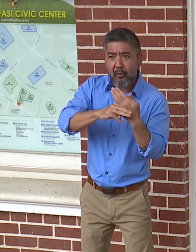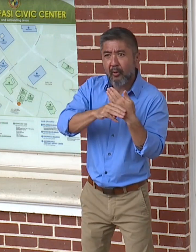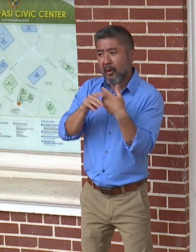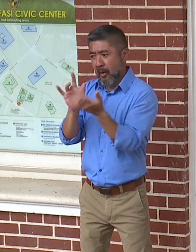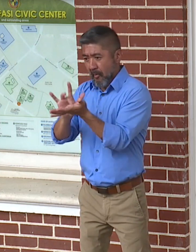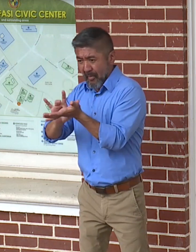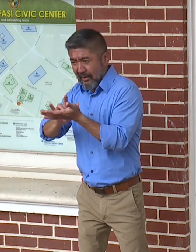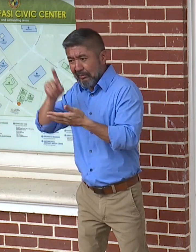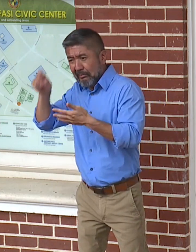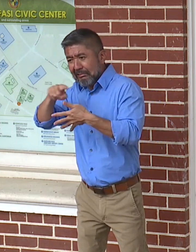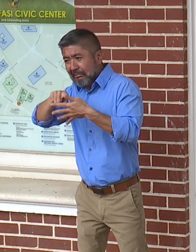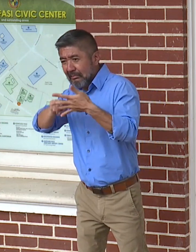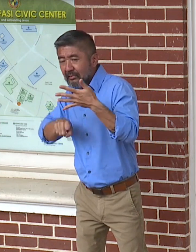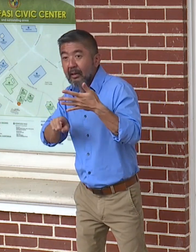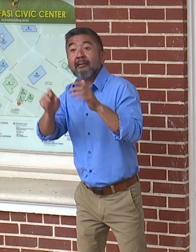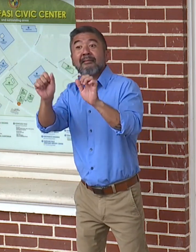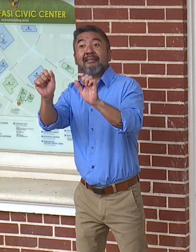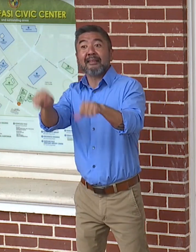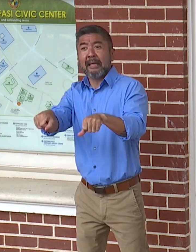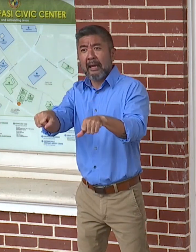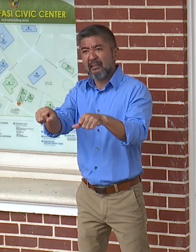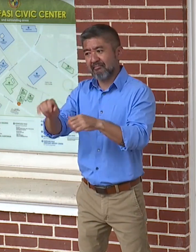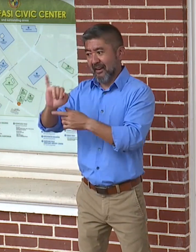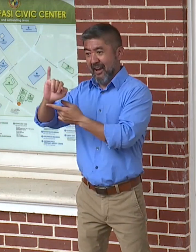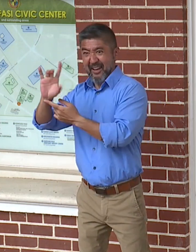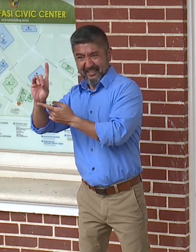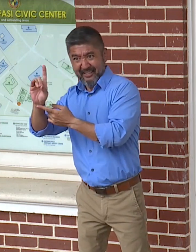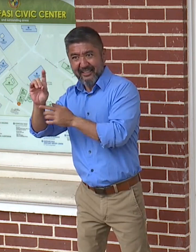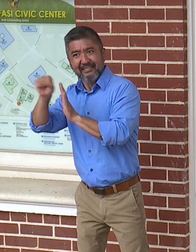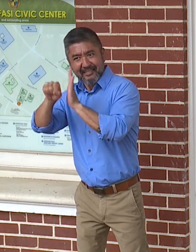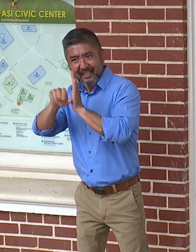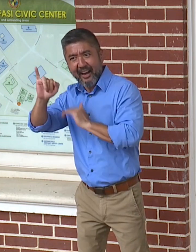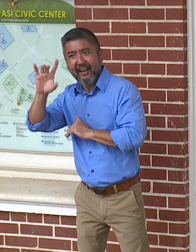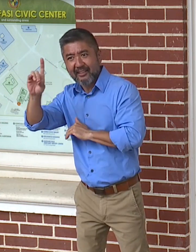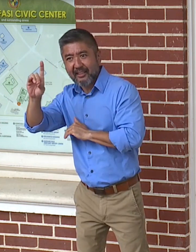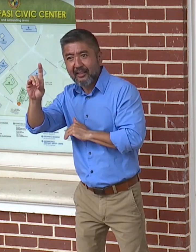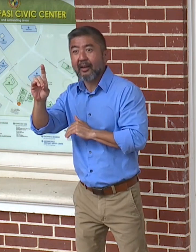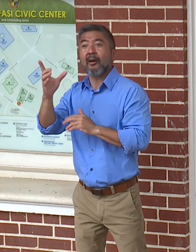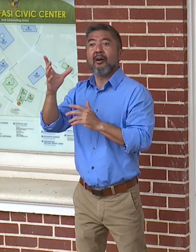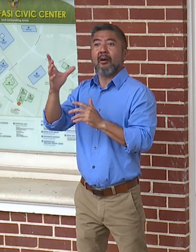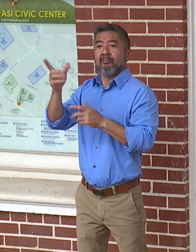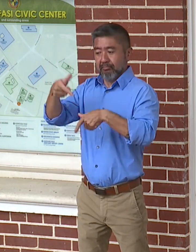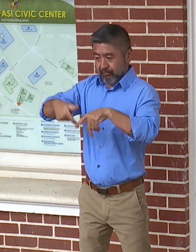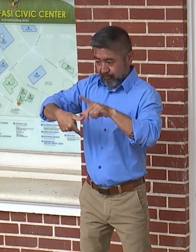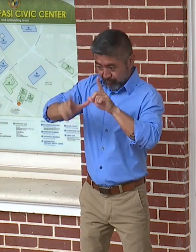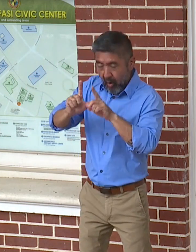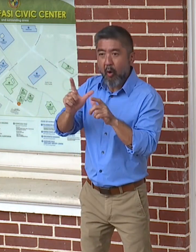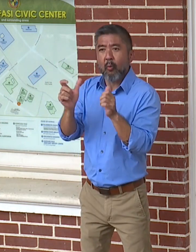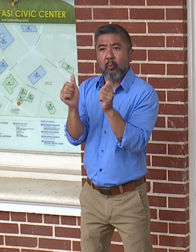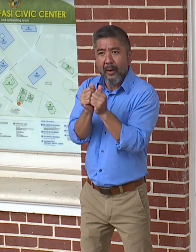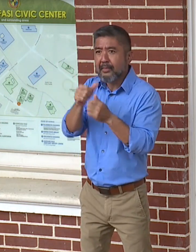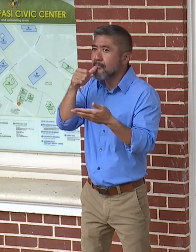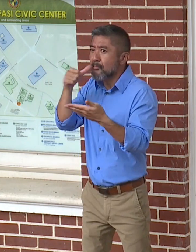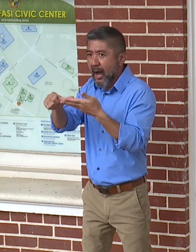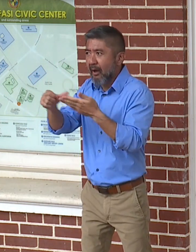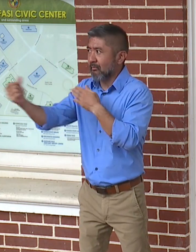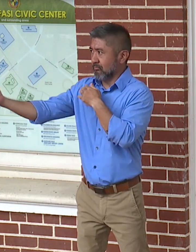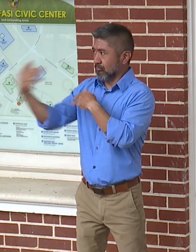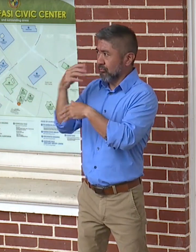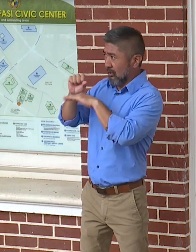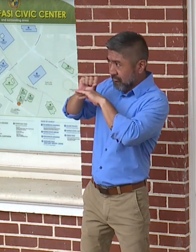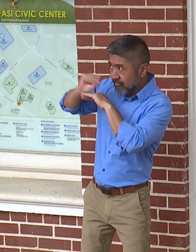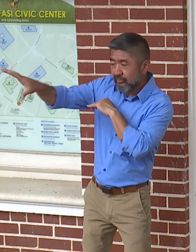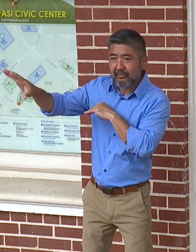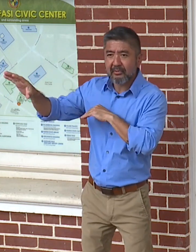now get a state ID duplicate by mail. You still have to come in to renew or get issued an